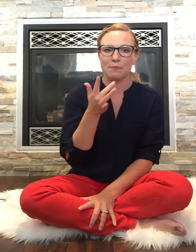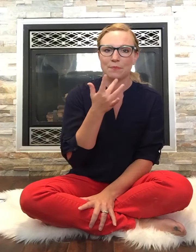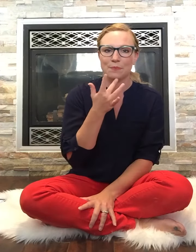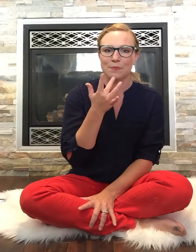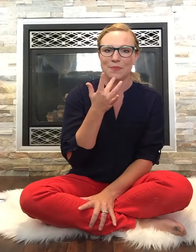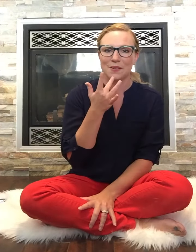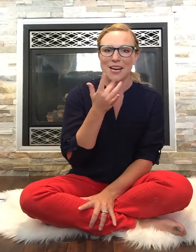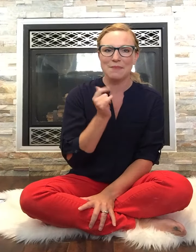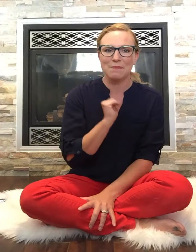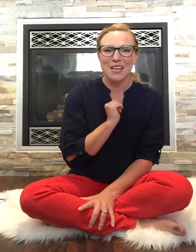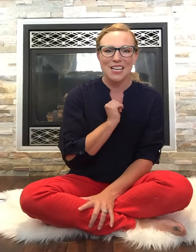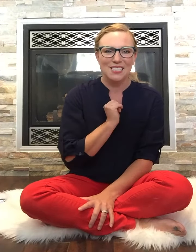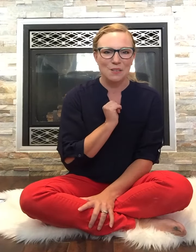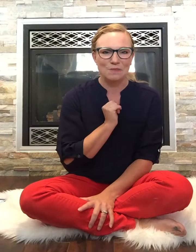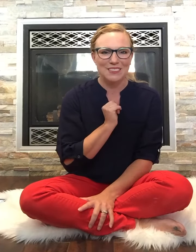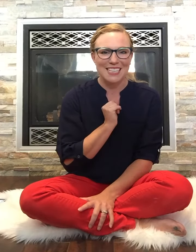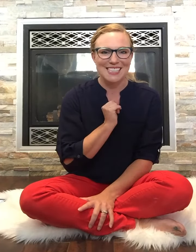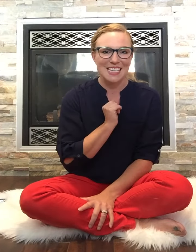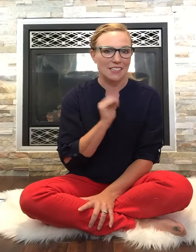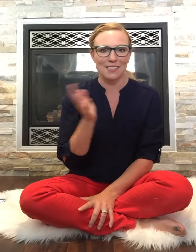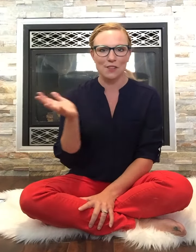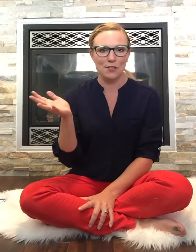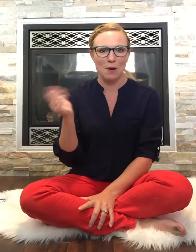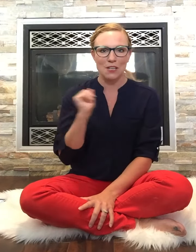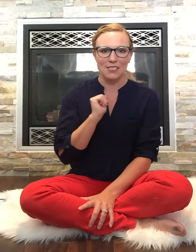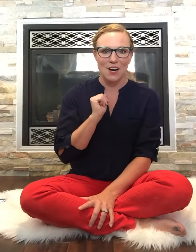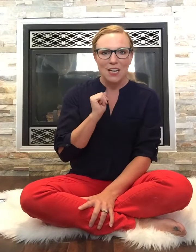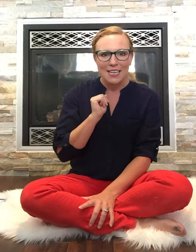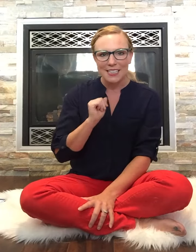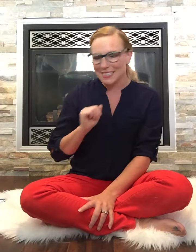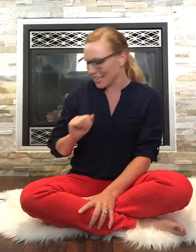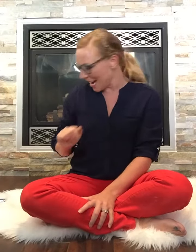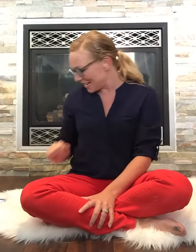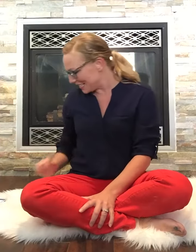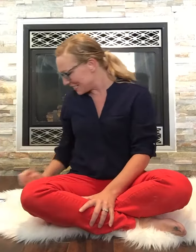all right so let's let's let's this party started let's sing it